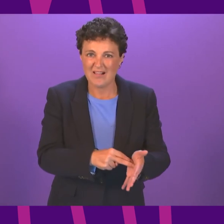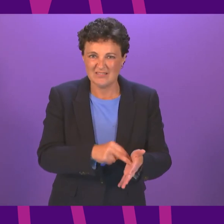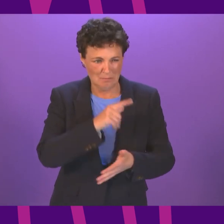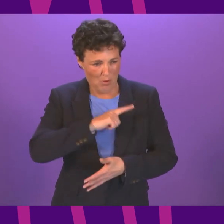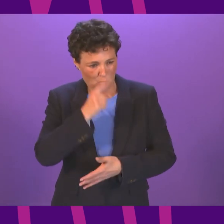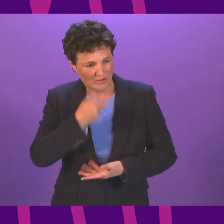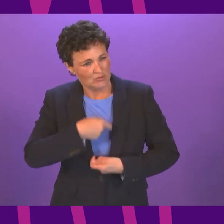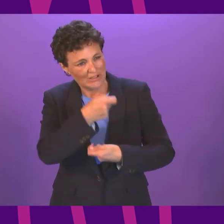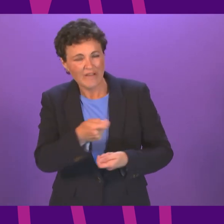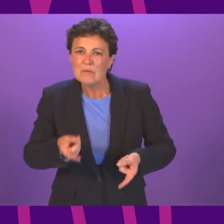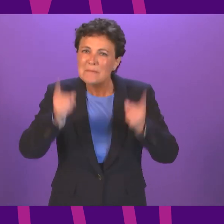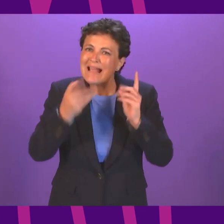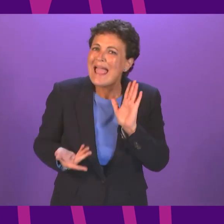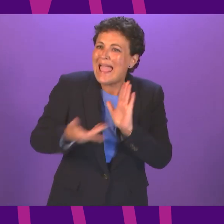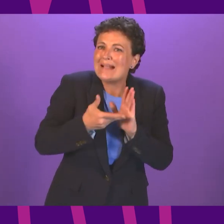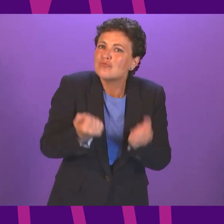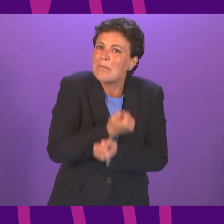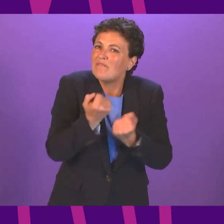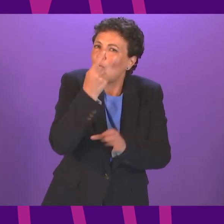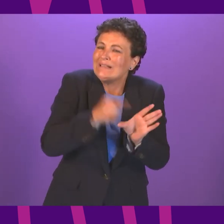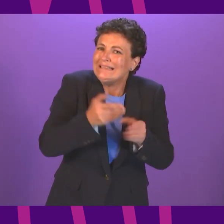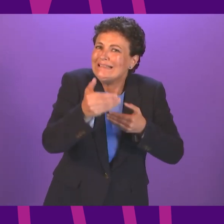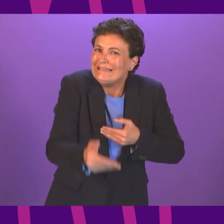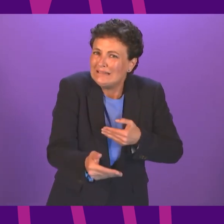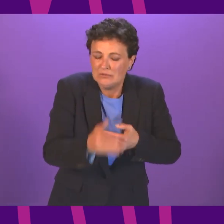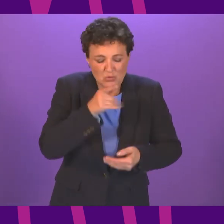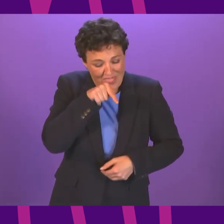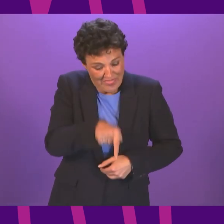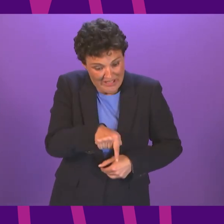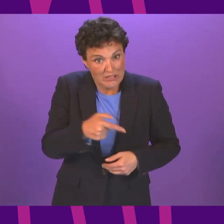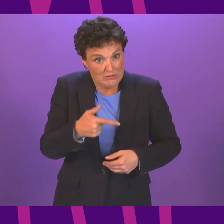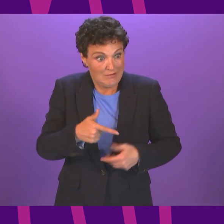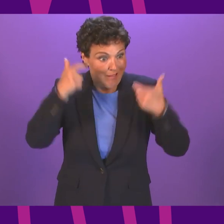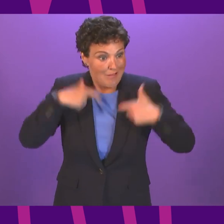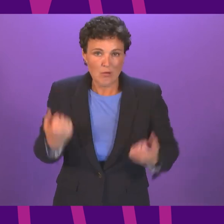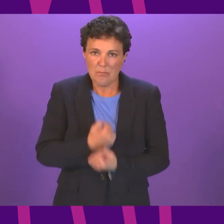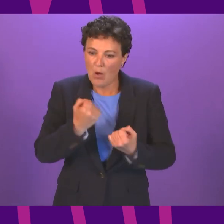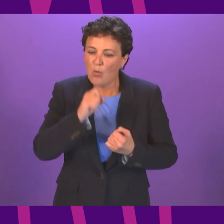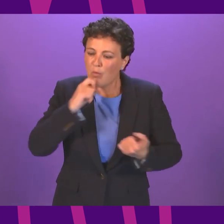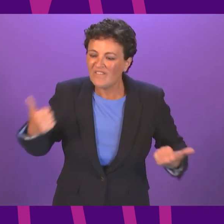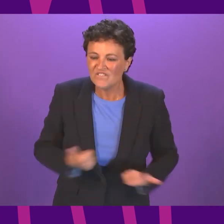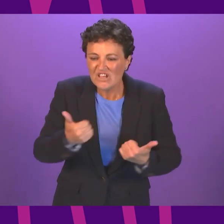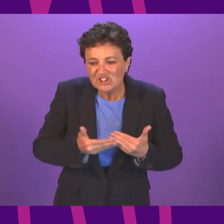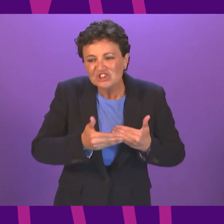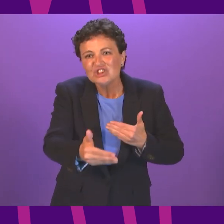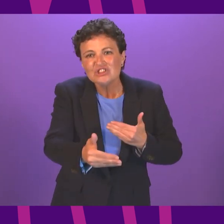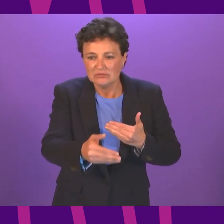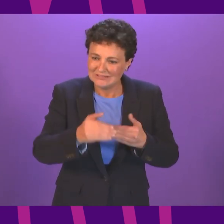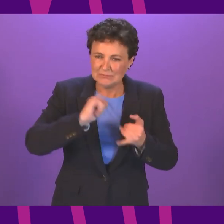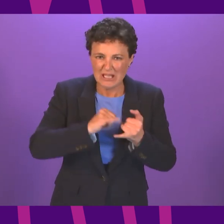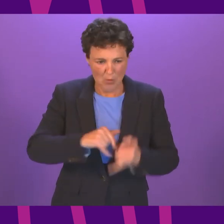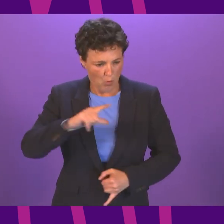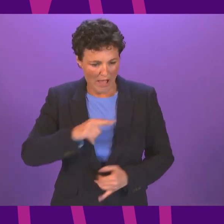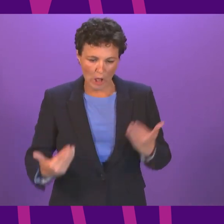to another year. Given that these powers don't expire until the end of September, why is this bill being rushed through in the next three